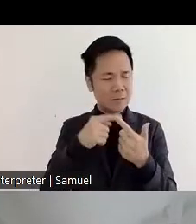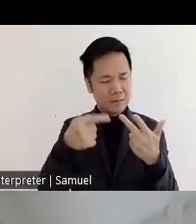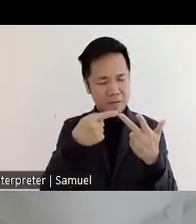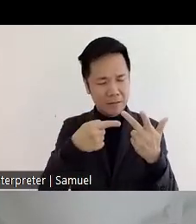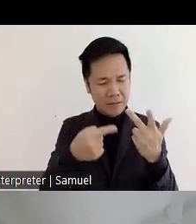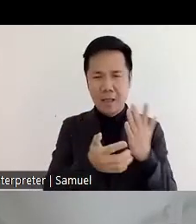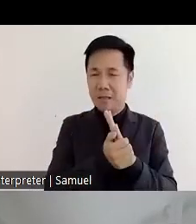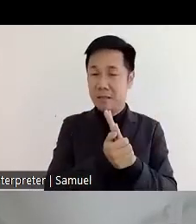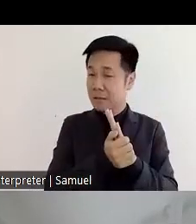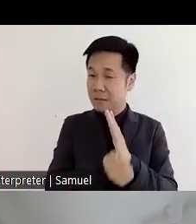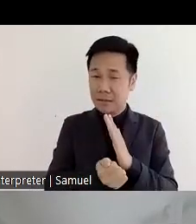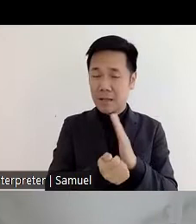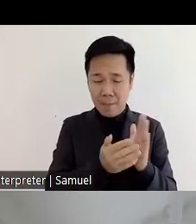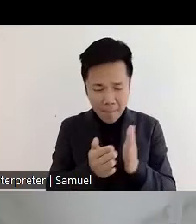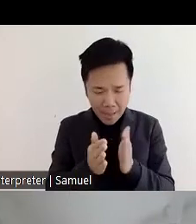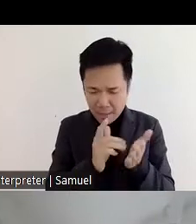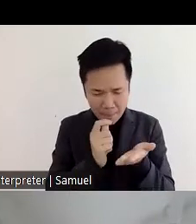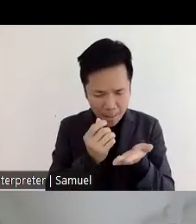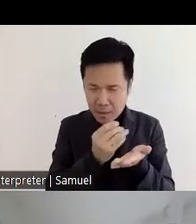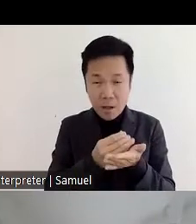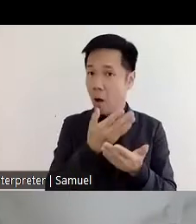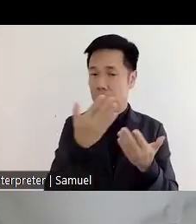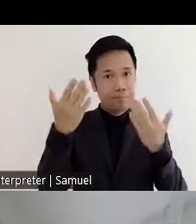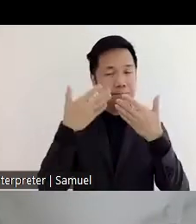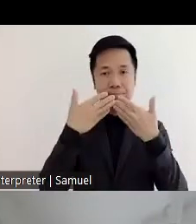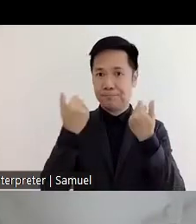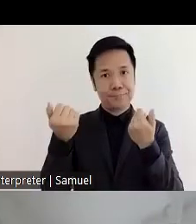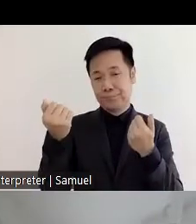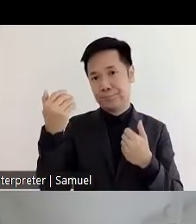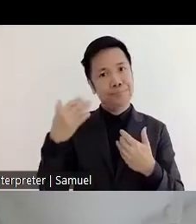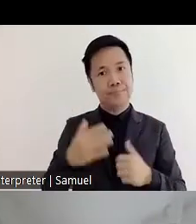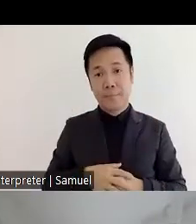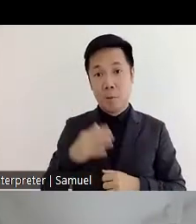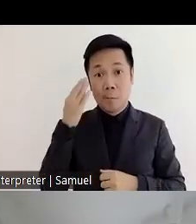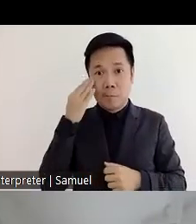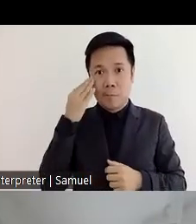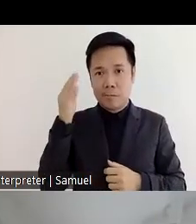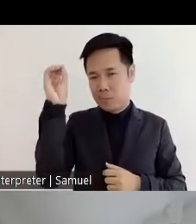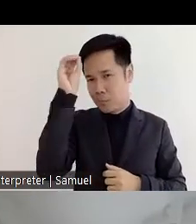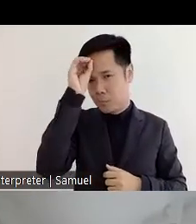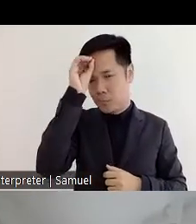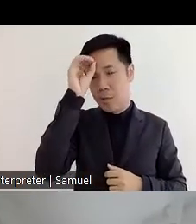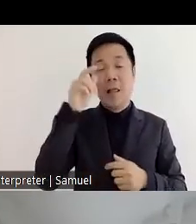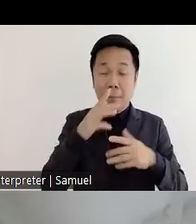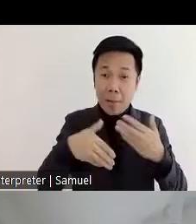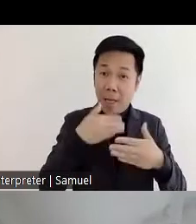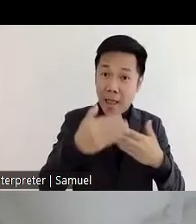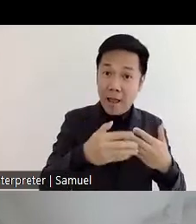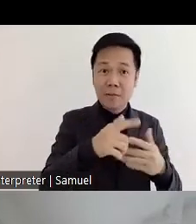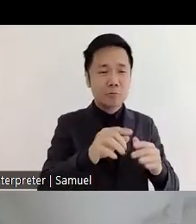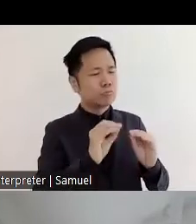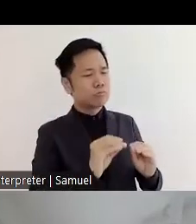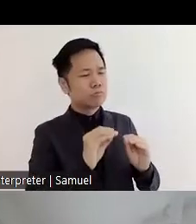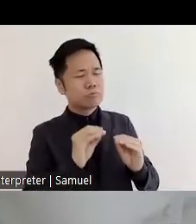how do you manage your finance and of course job readiness trainings and simultaneously we